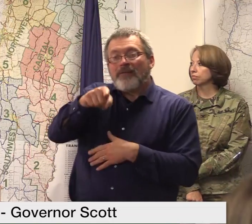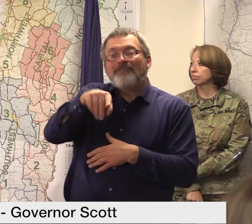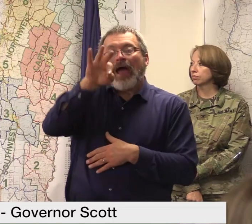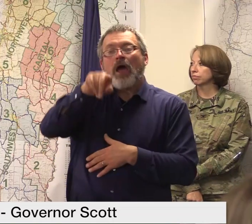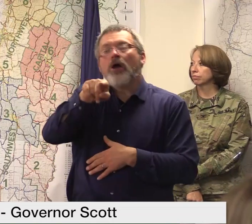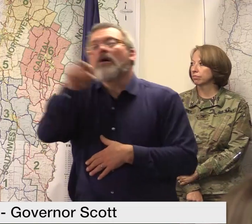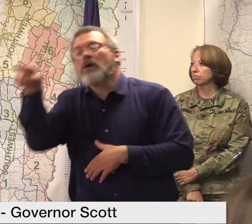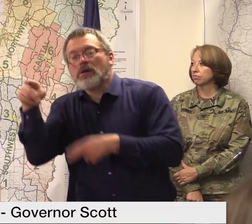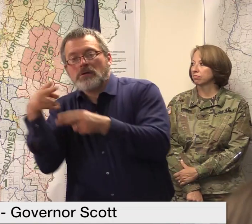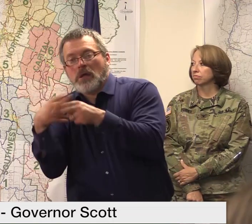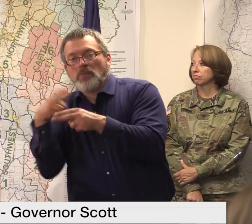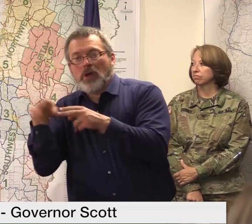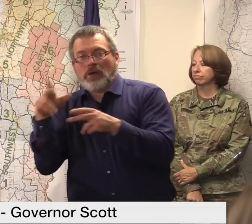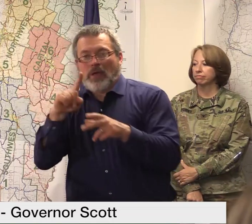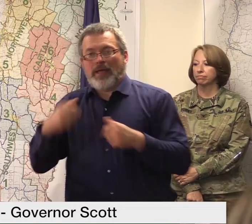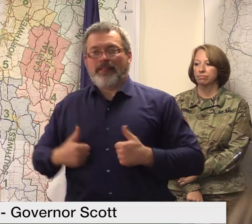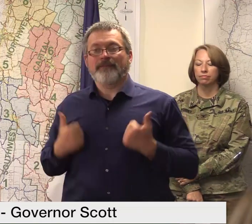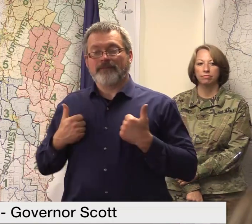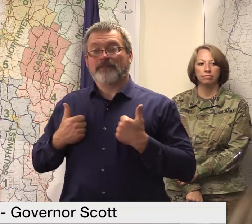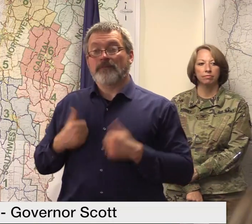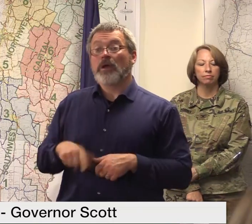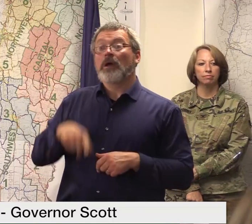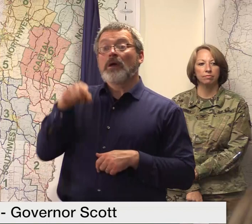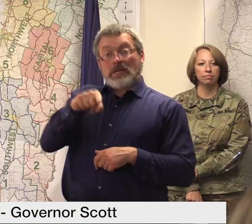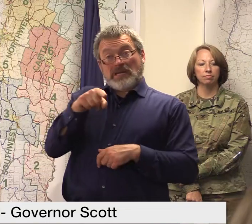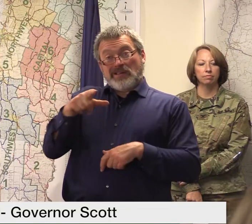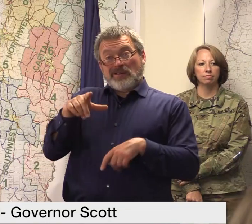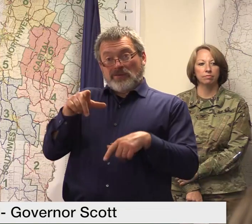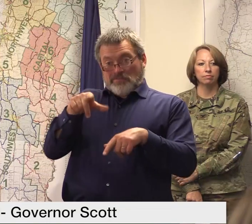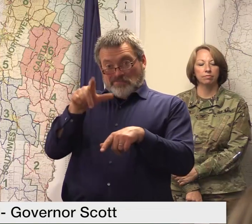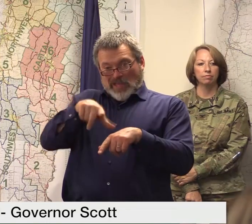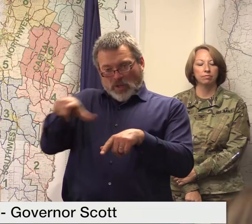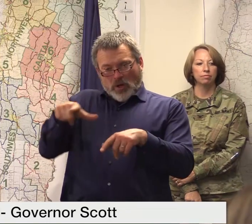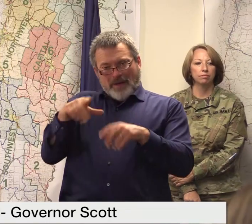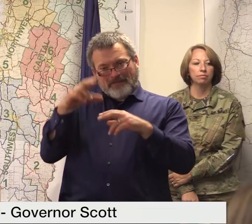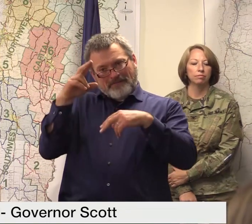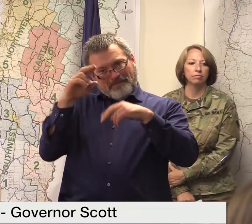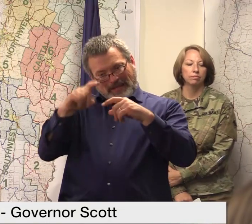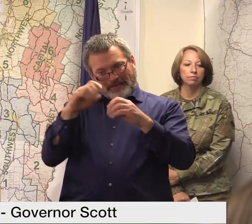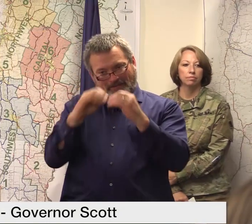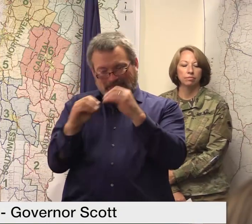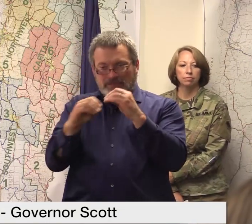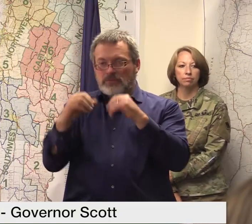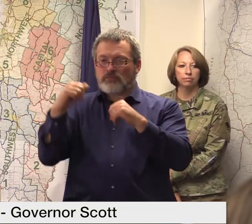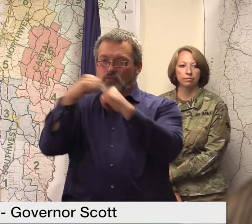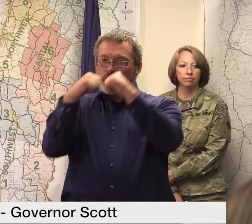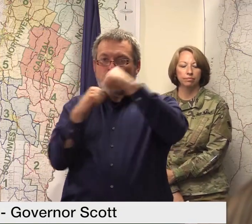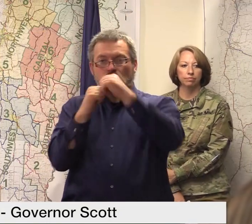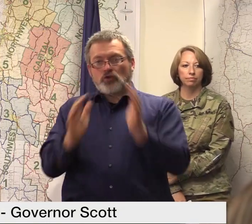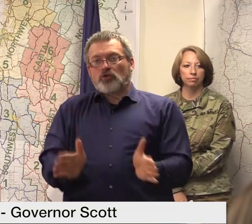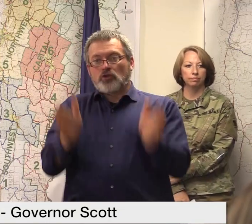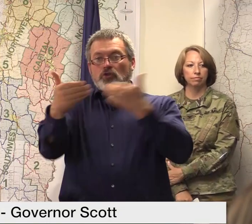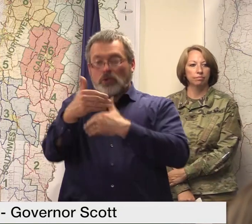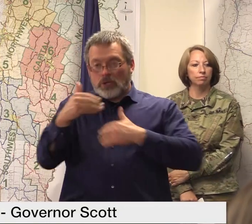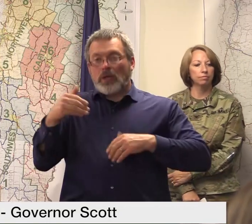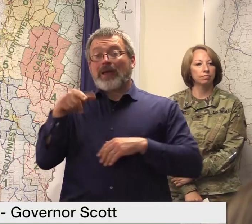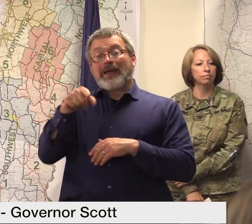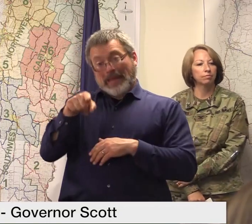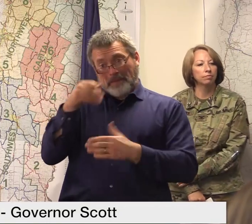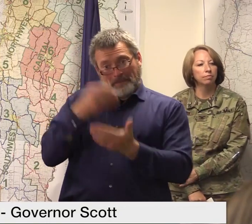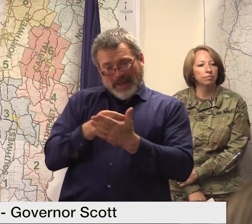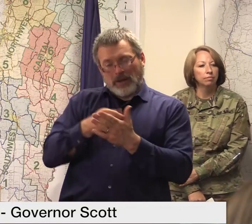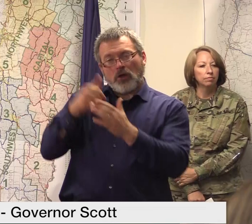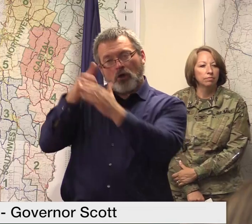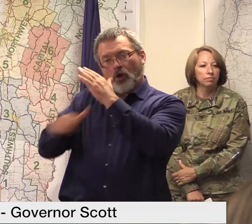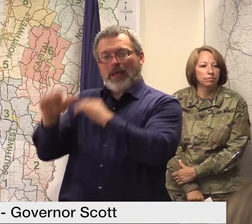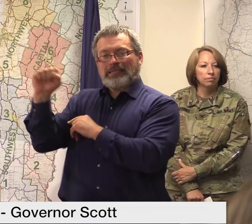that exists now that landlord um goes to sba to get a loan so some of these landlords have also lost their